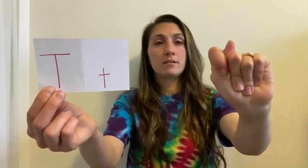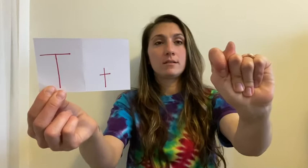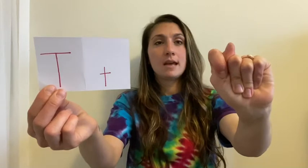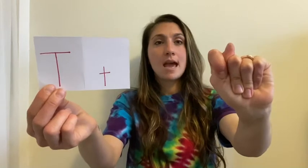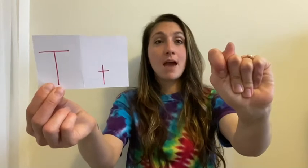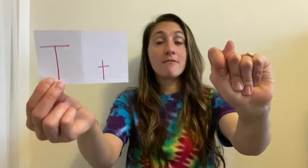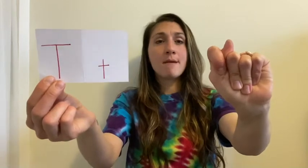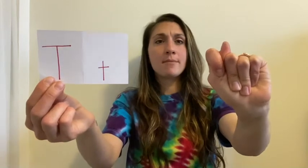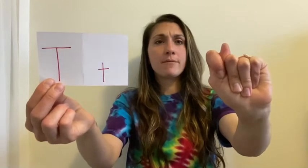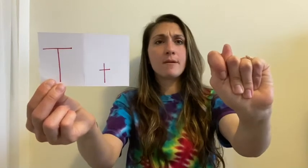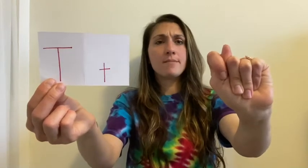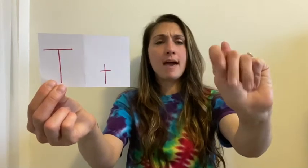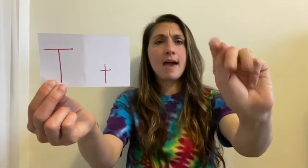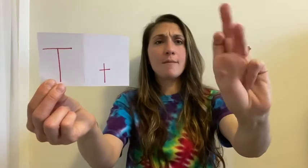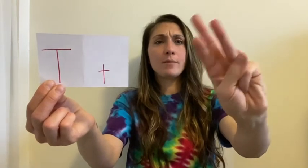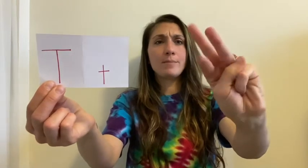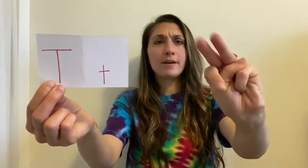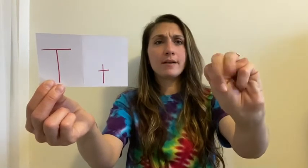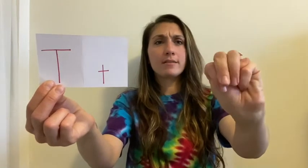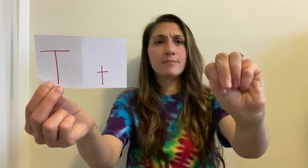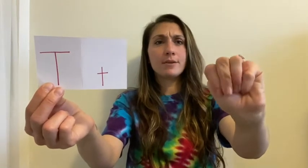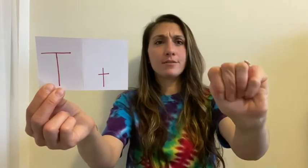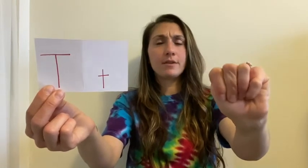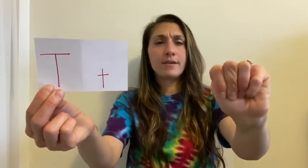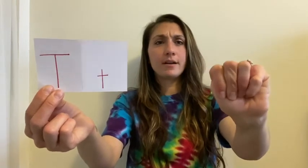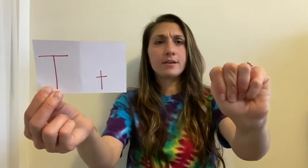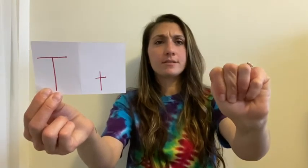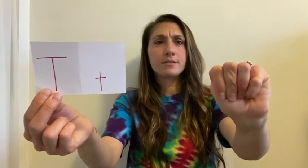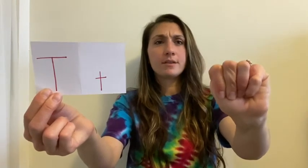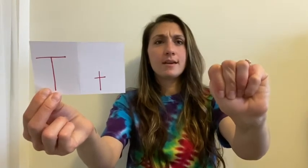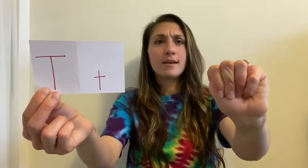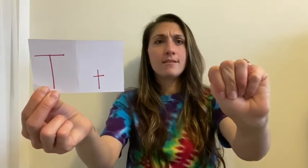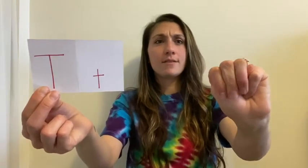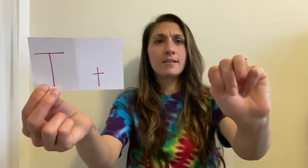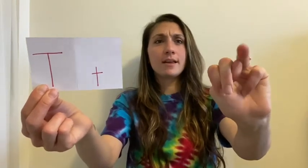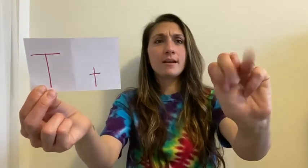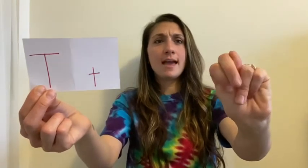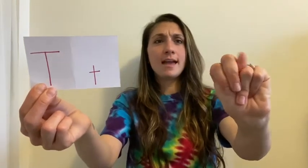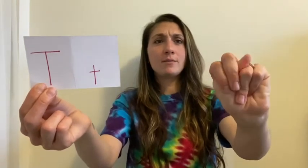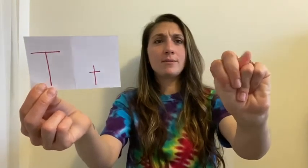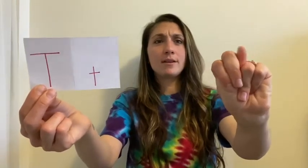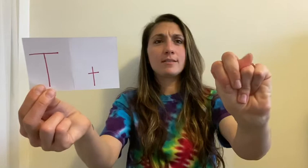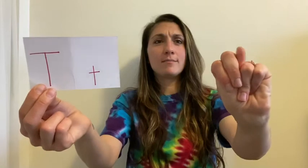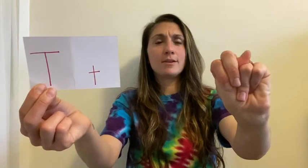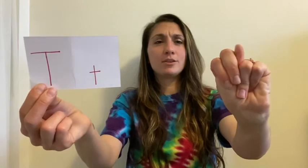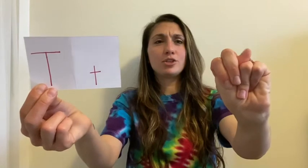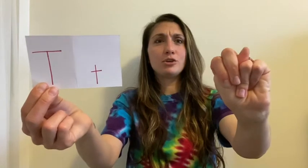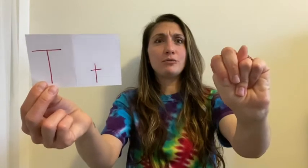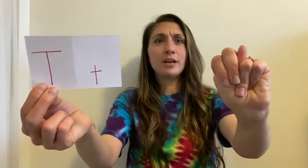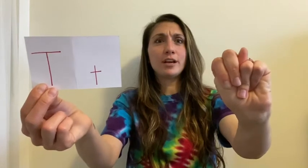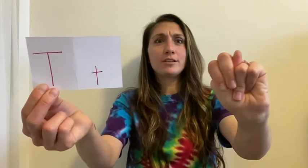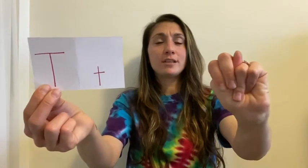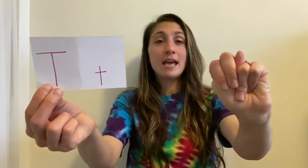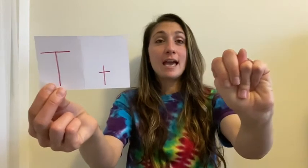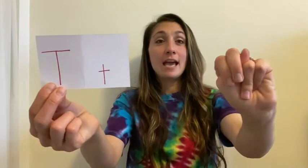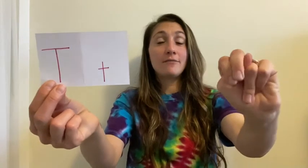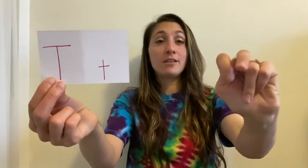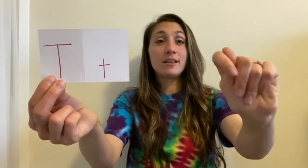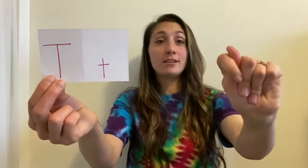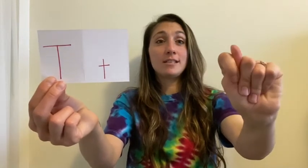I remember from the M, we put our thumb under three fingers. For the letter N, we put our thumb under two fingers. And for the letter T,